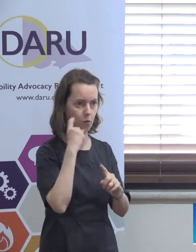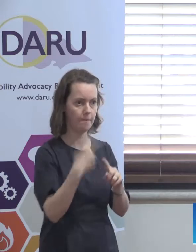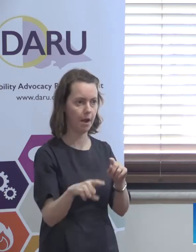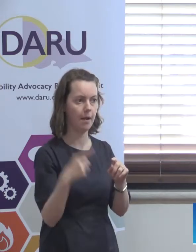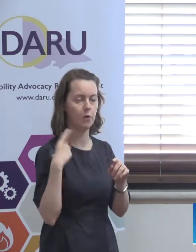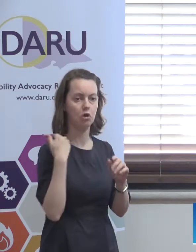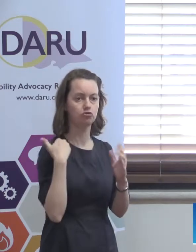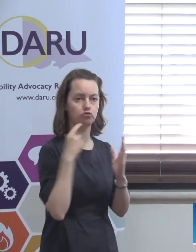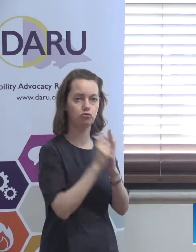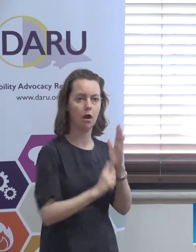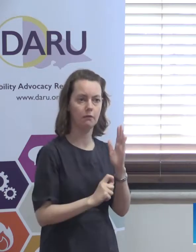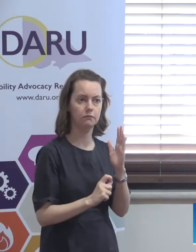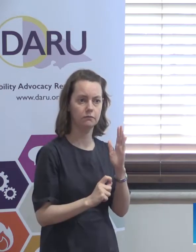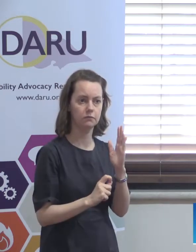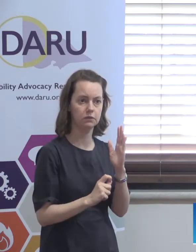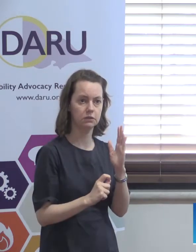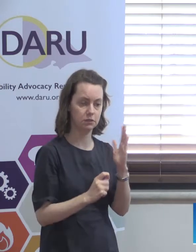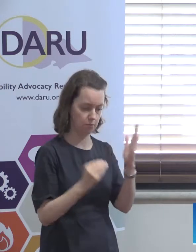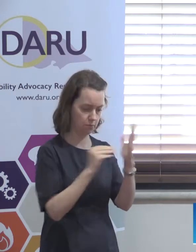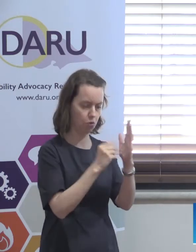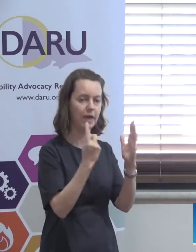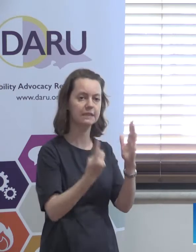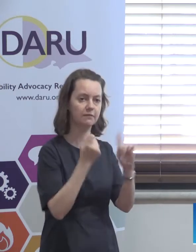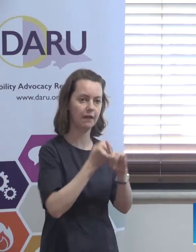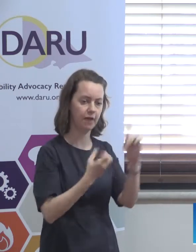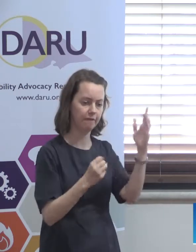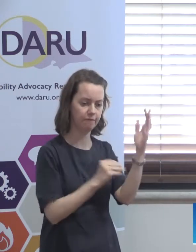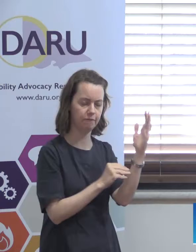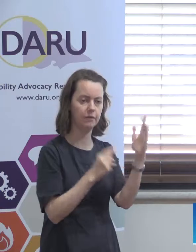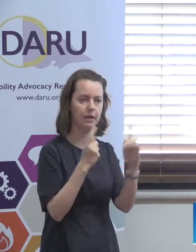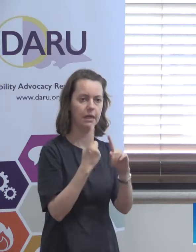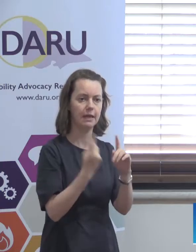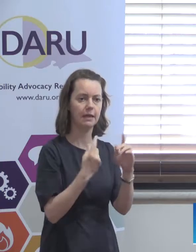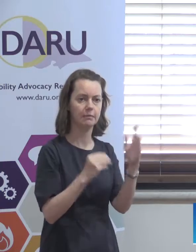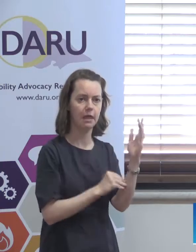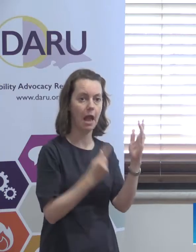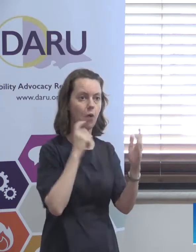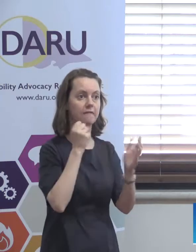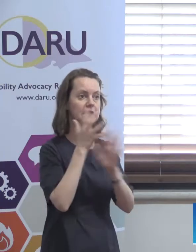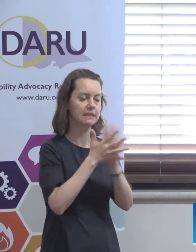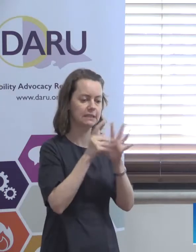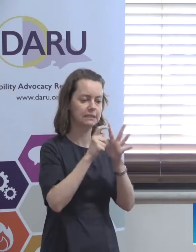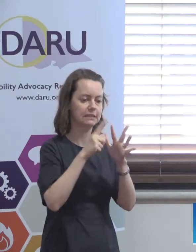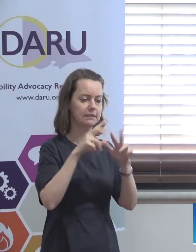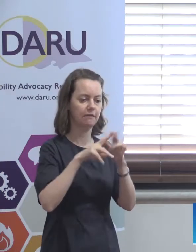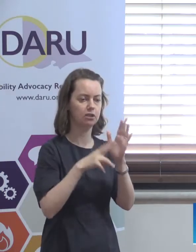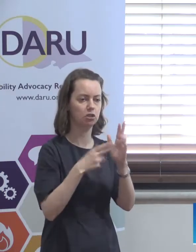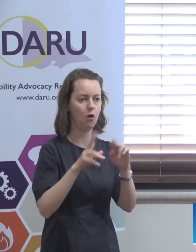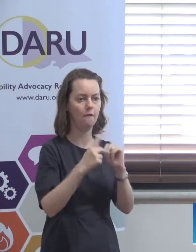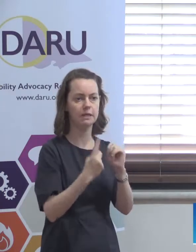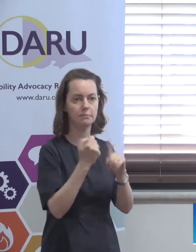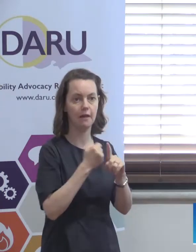have now drafted several places where independent advocacy will get written into the bill and there will be a definition of independent advocacy in the bill. So that's,